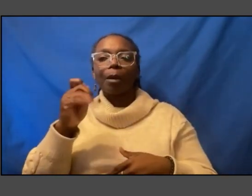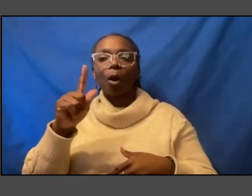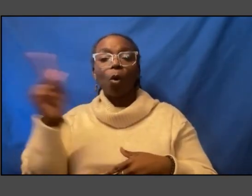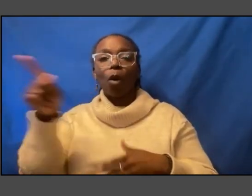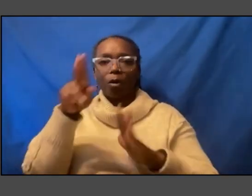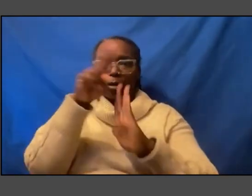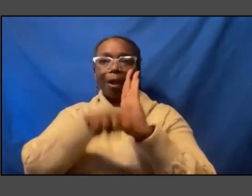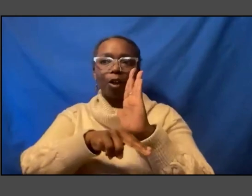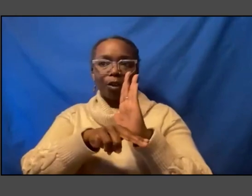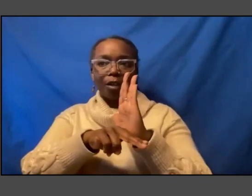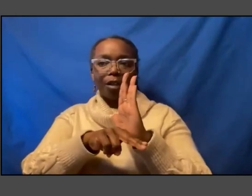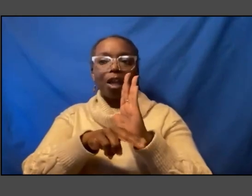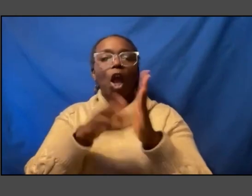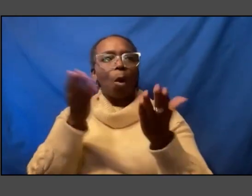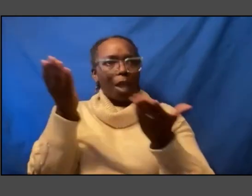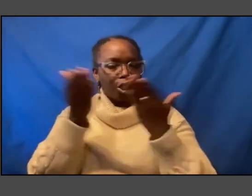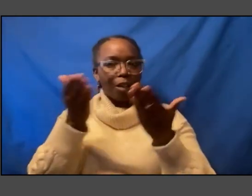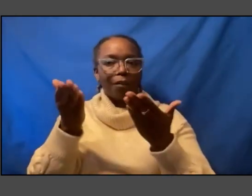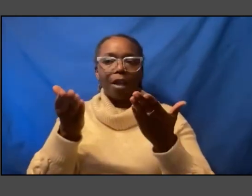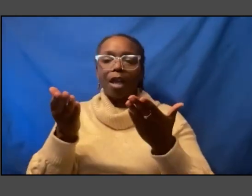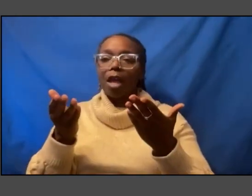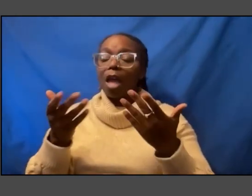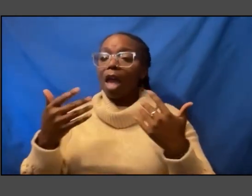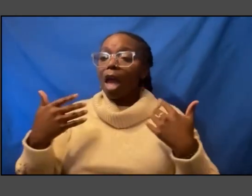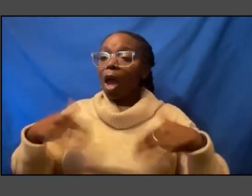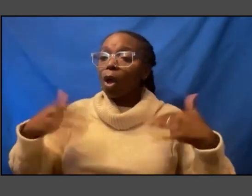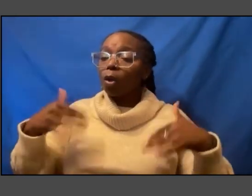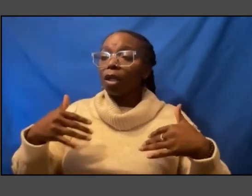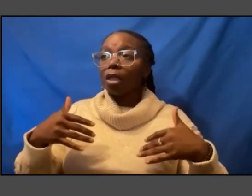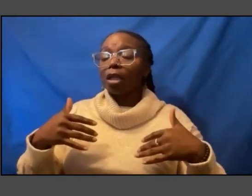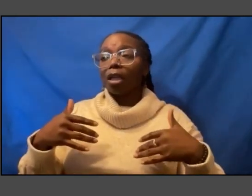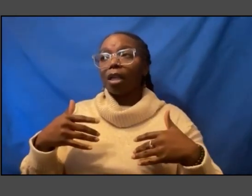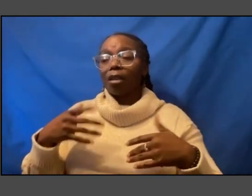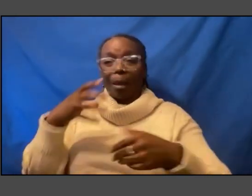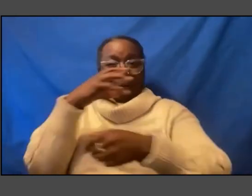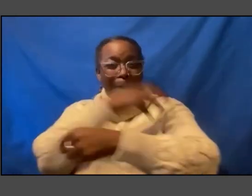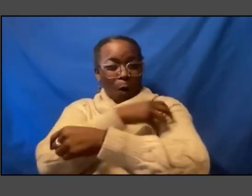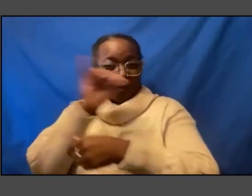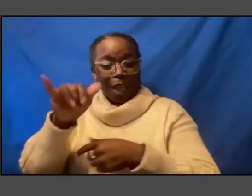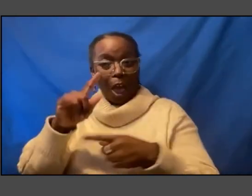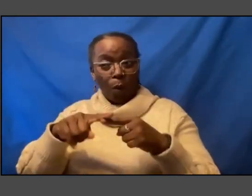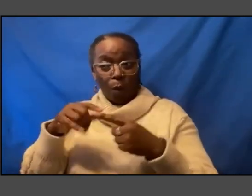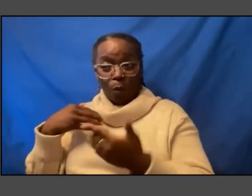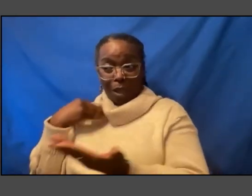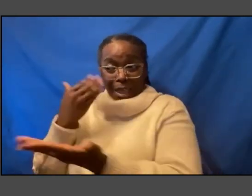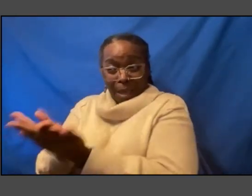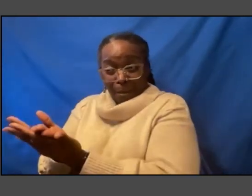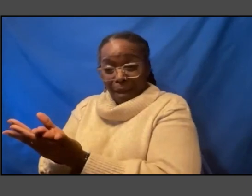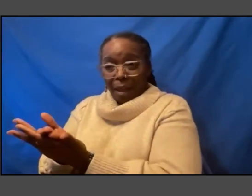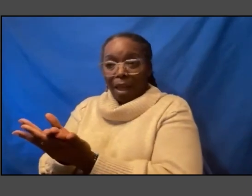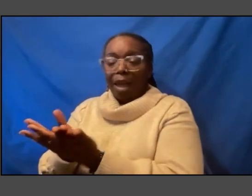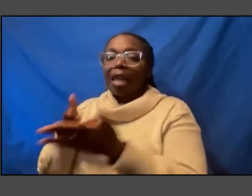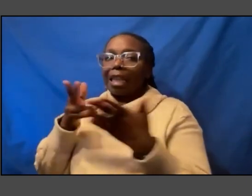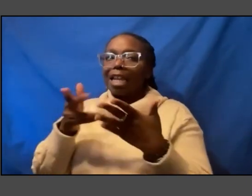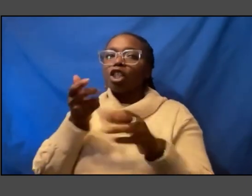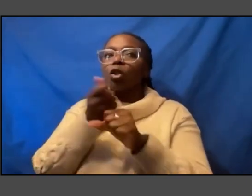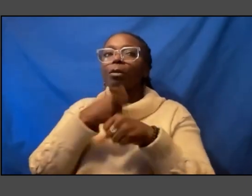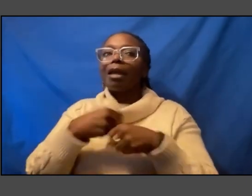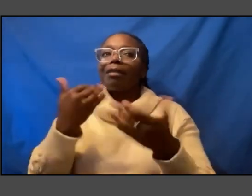struck by the power of that so when we came back i said let us recreate that moment um but let us